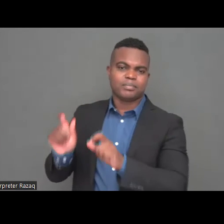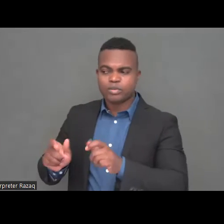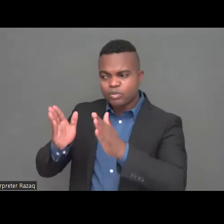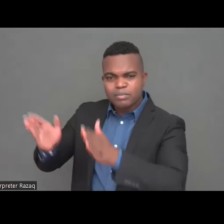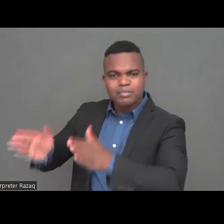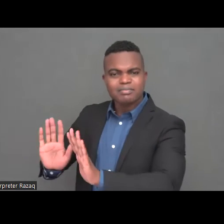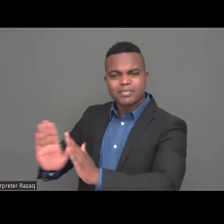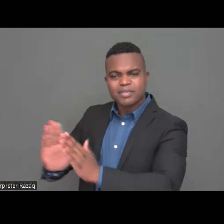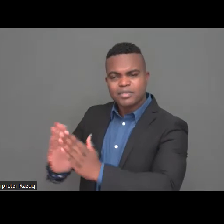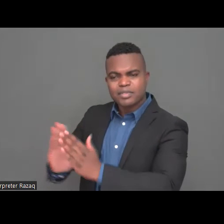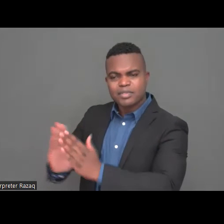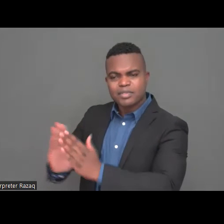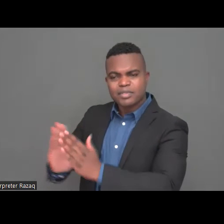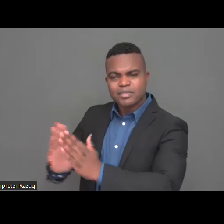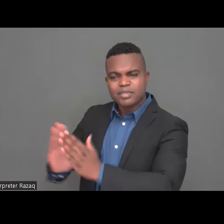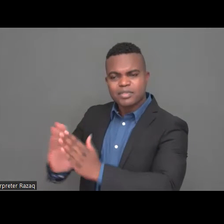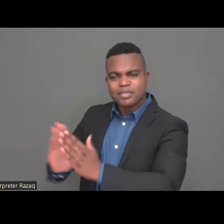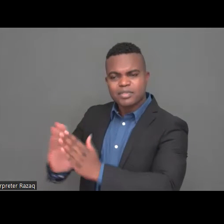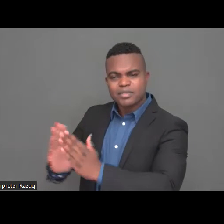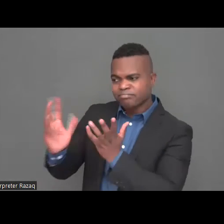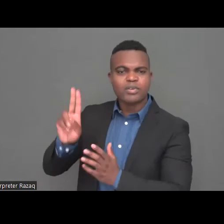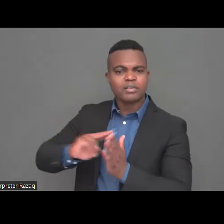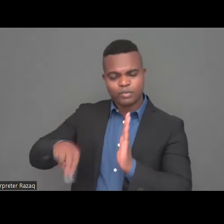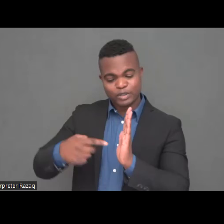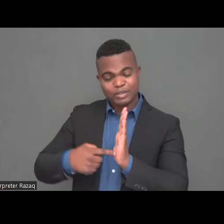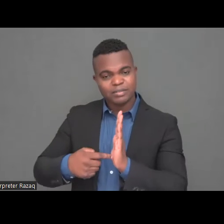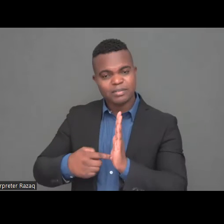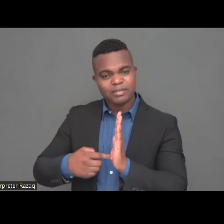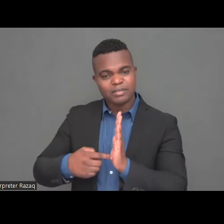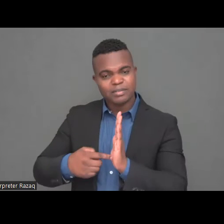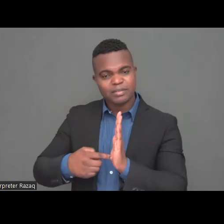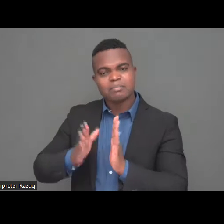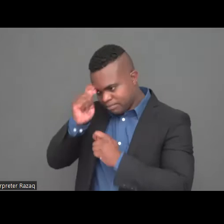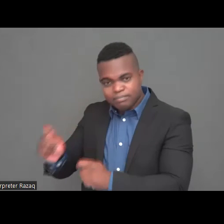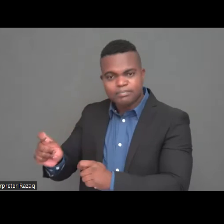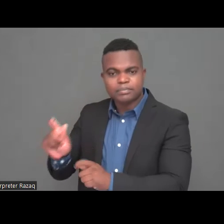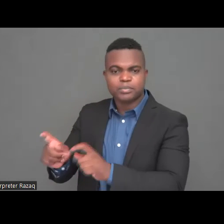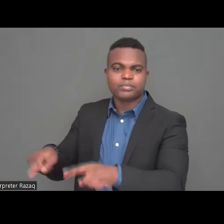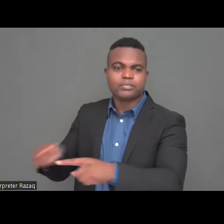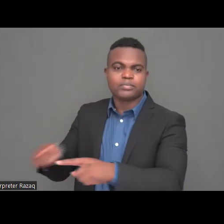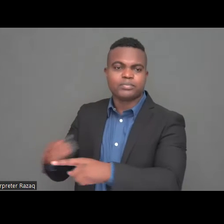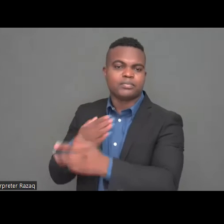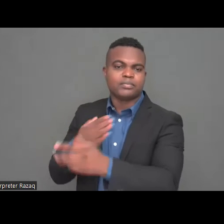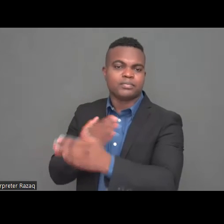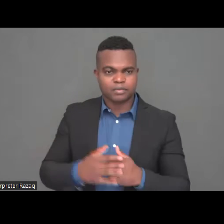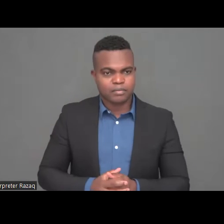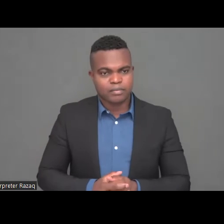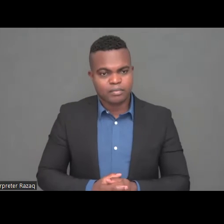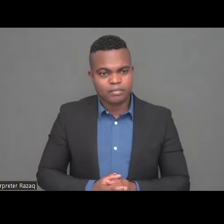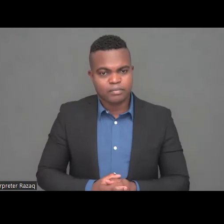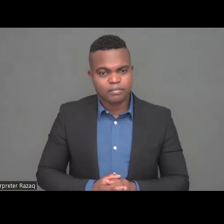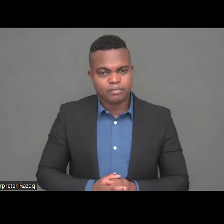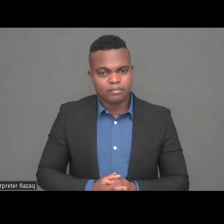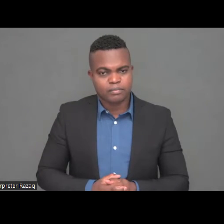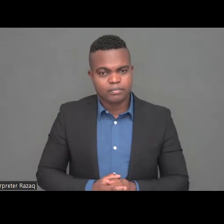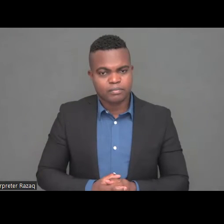disabilities, in particular Article 11, which is about the protection of persons